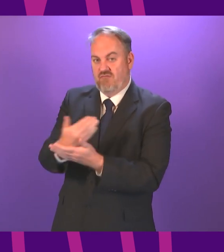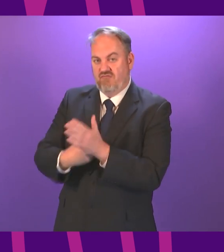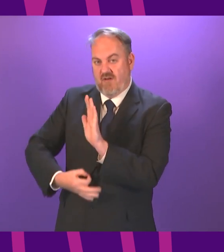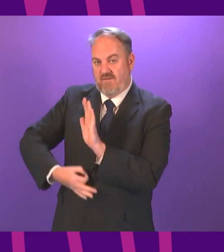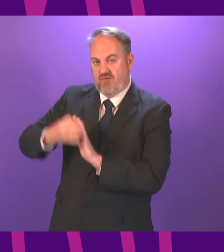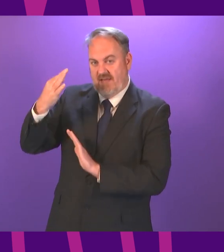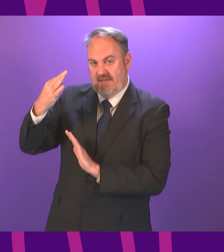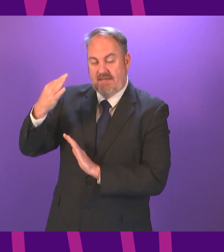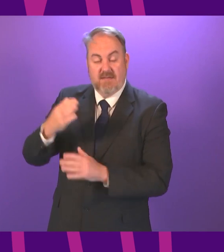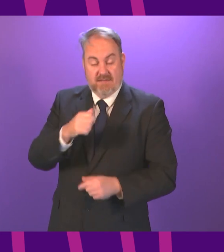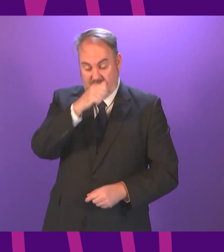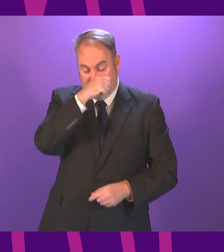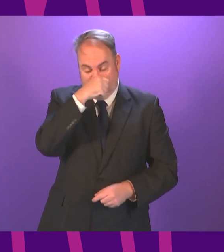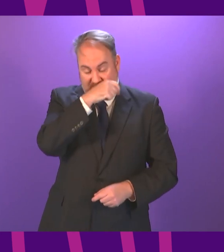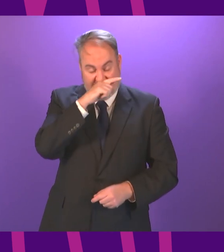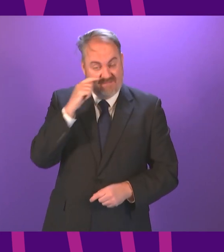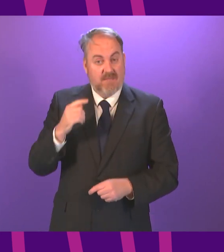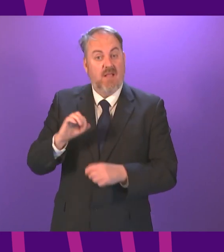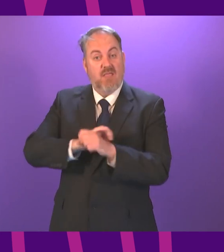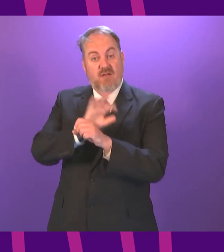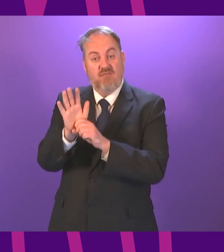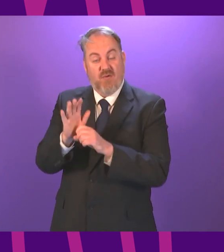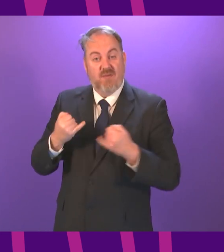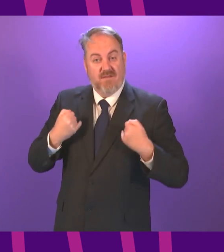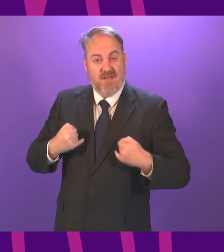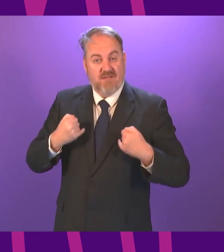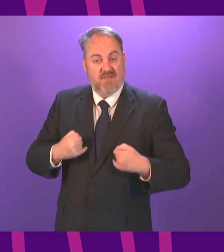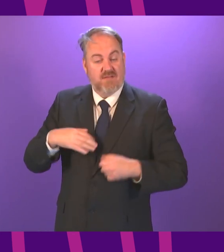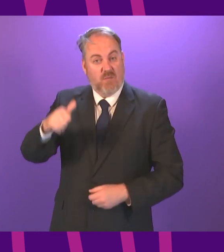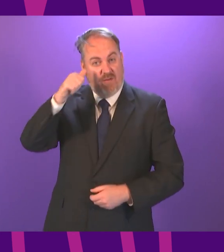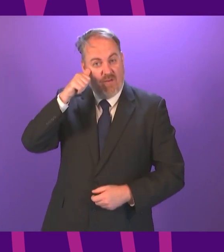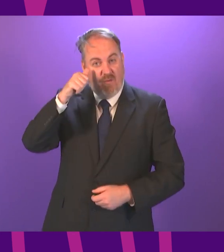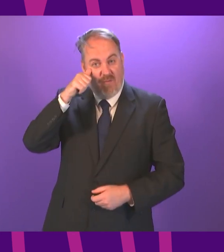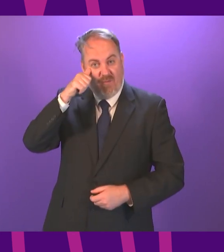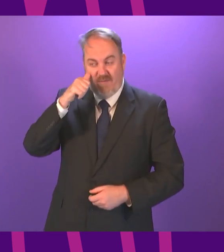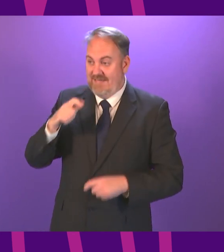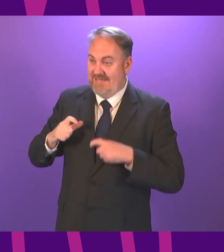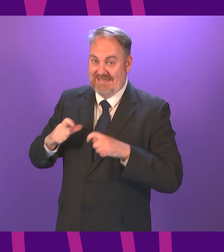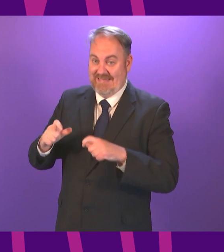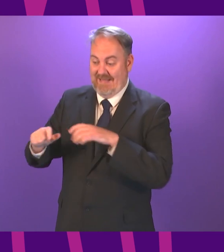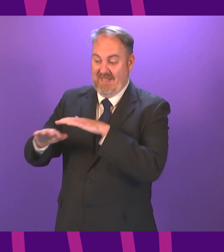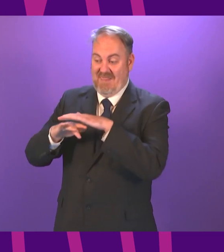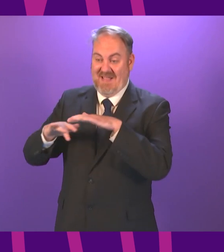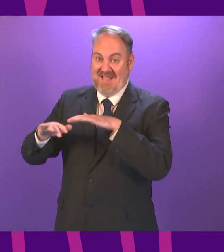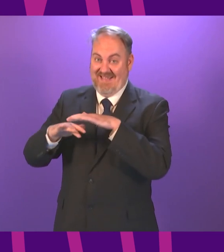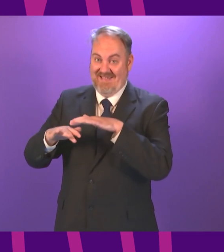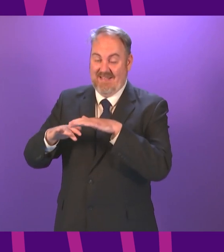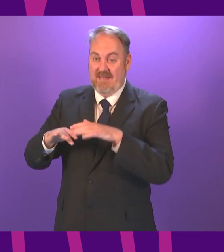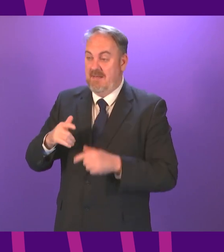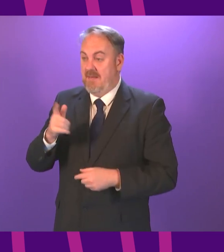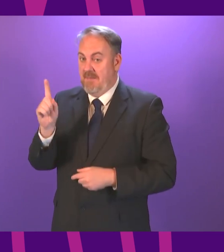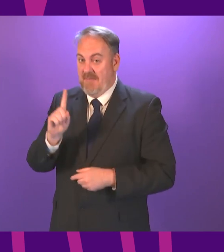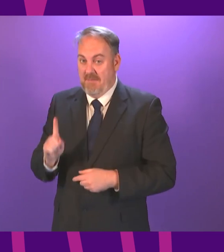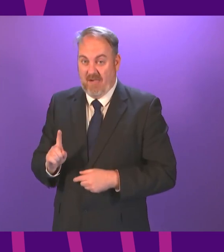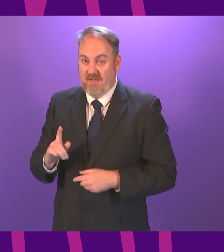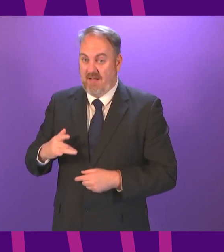First, in terms of coming through this pandemic. We see hotspot areas, so this virus has not gone away. Lives and livelihoods are still at risk.